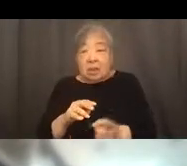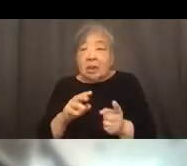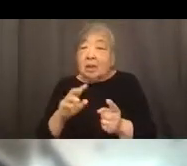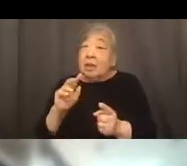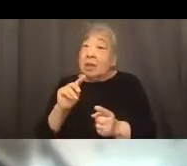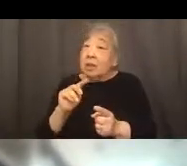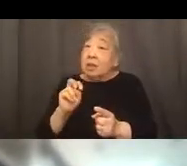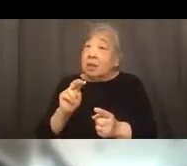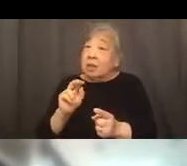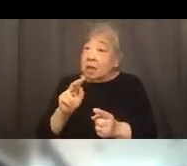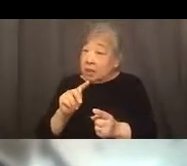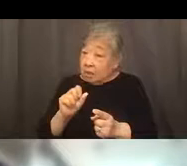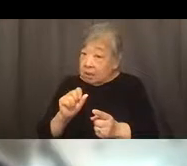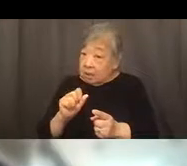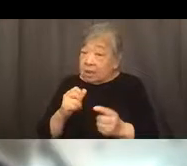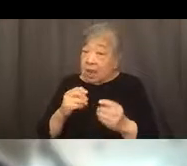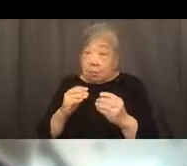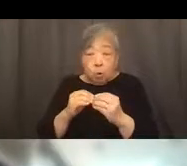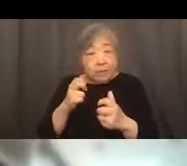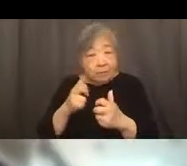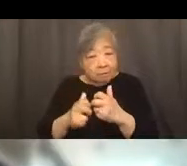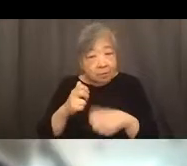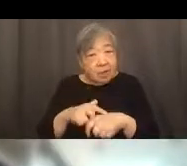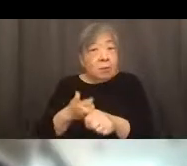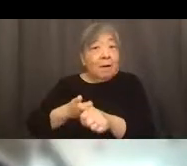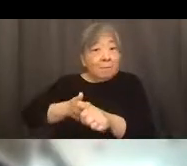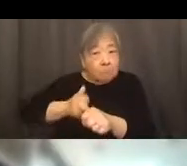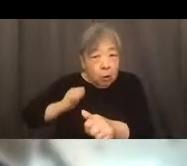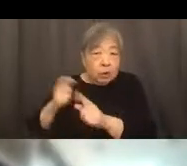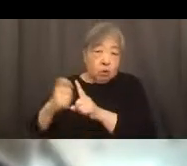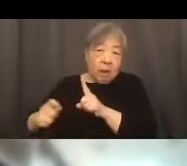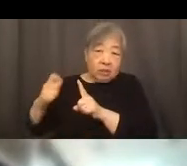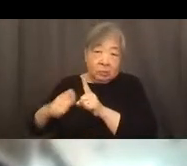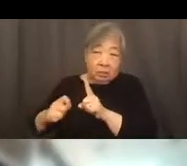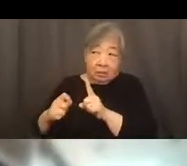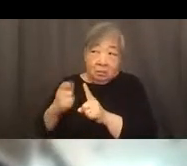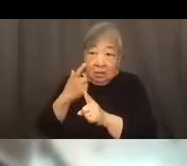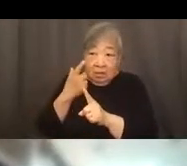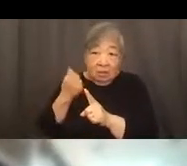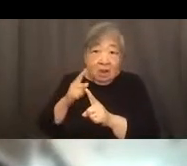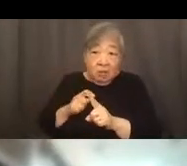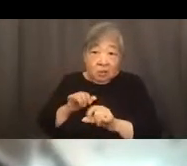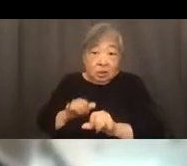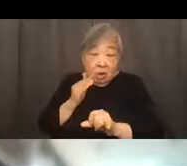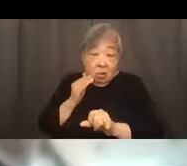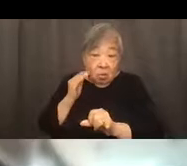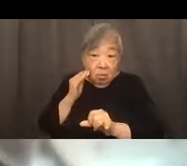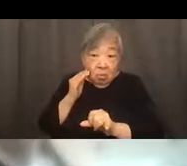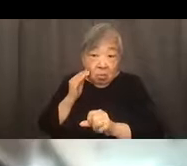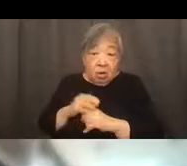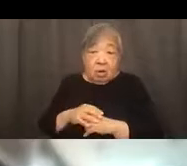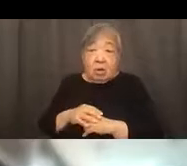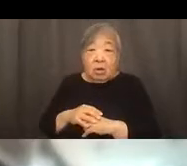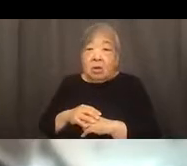have a, have a much more difficult time avoiding a harasser when they have to stay home. You know, prior